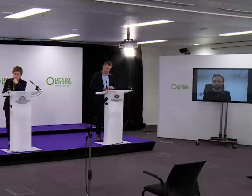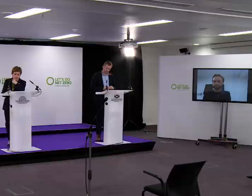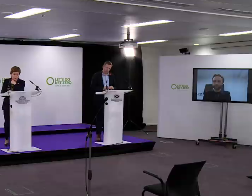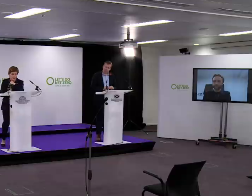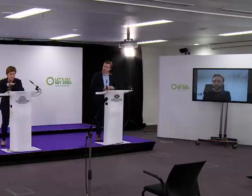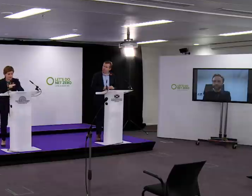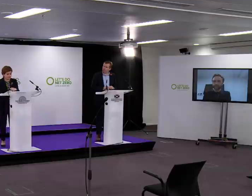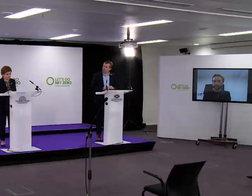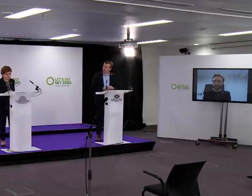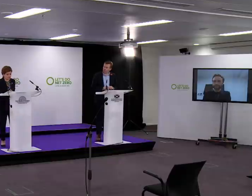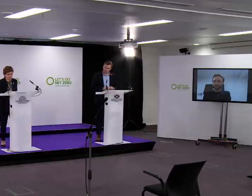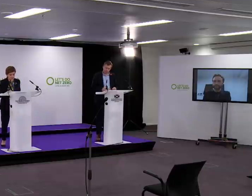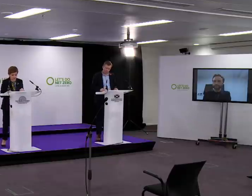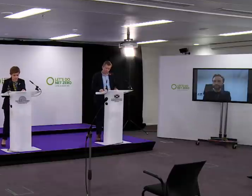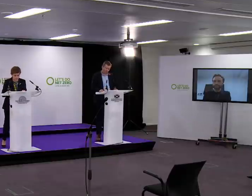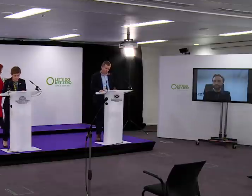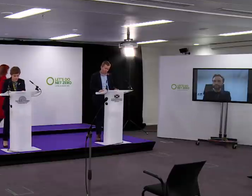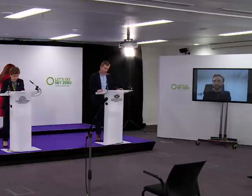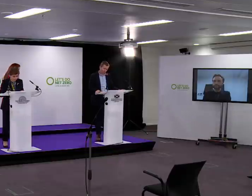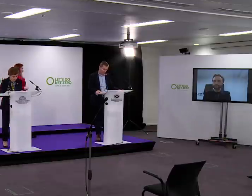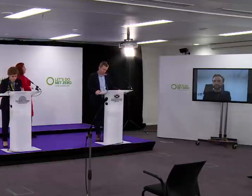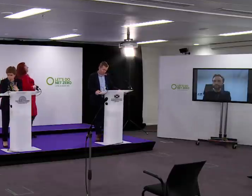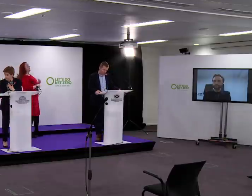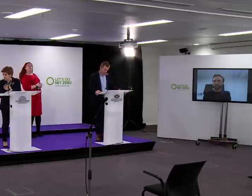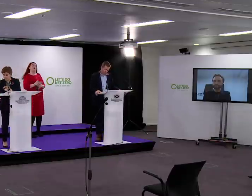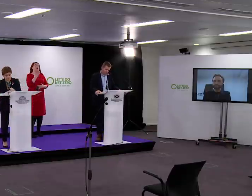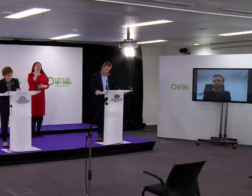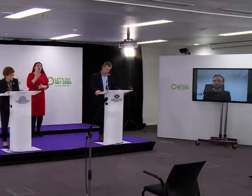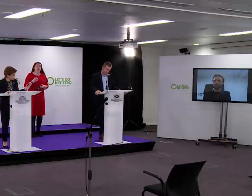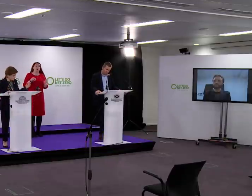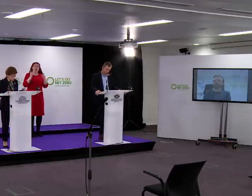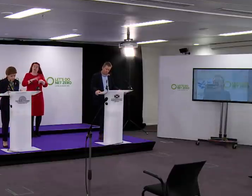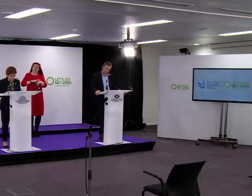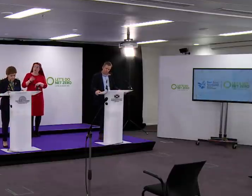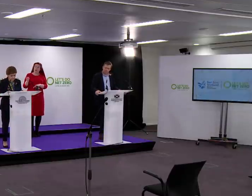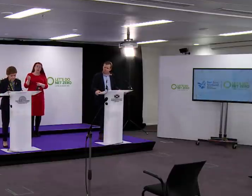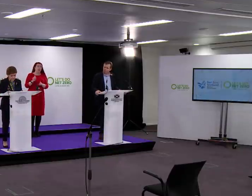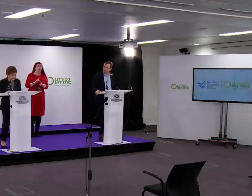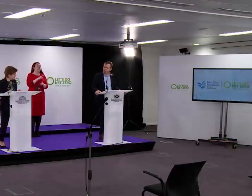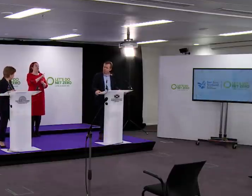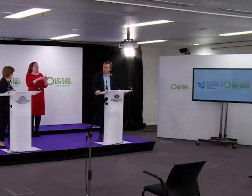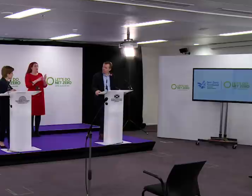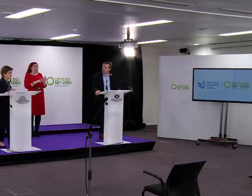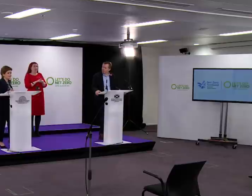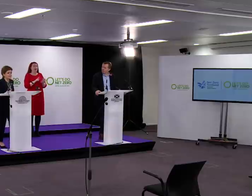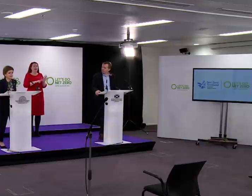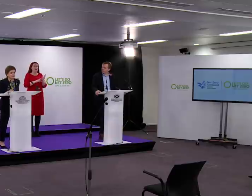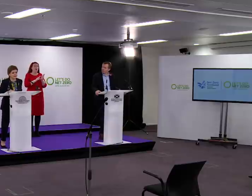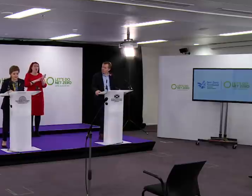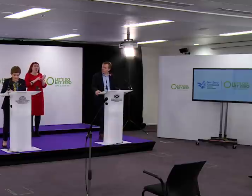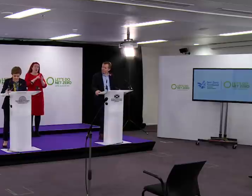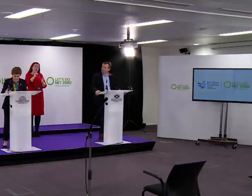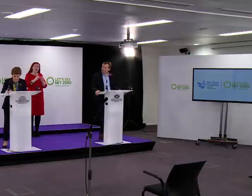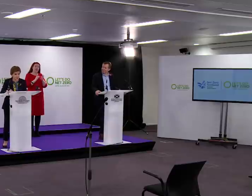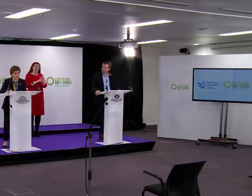Thanks. Okay, thank you very much to the Chief Constable for joining us today, to Jason Leach, to Vaughan, who's done our